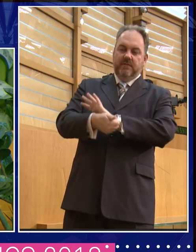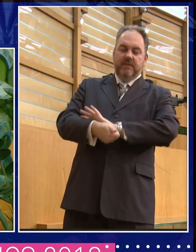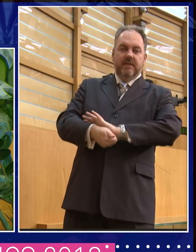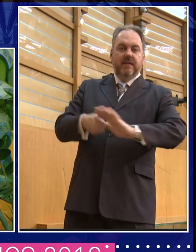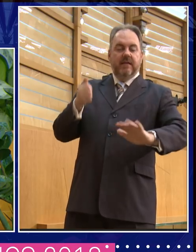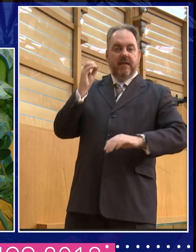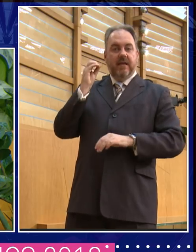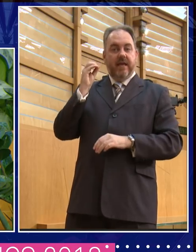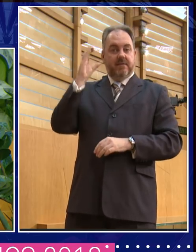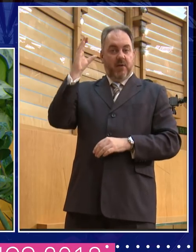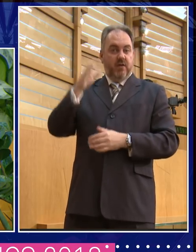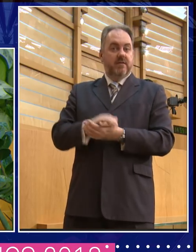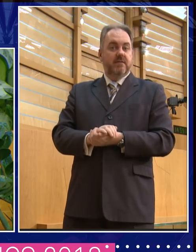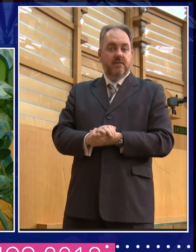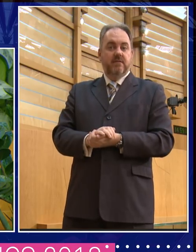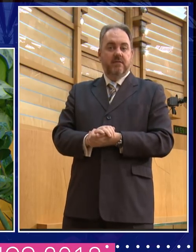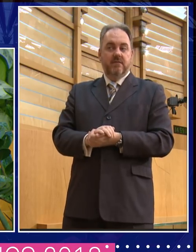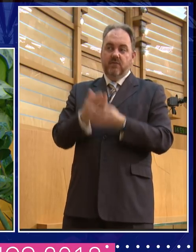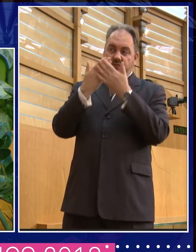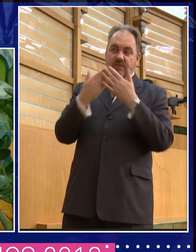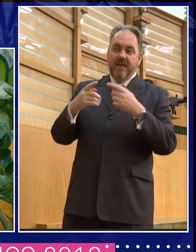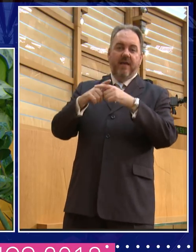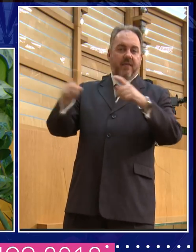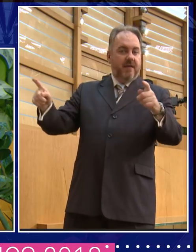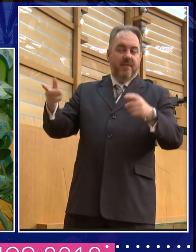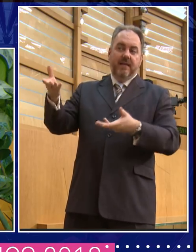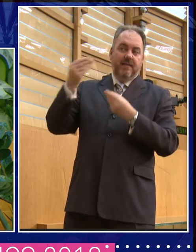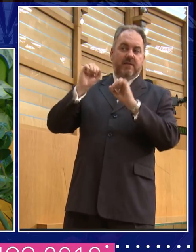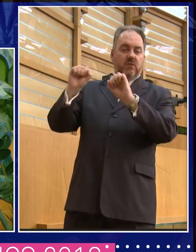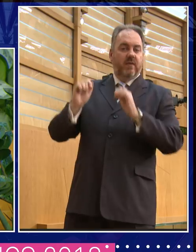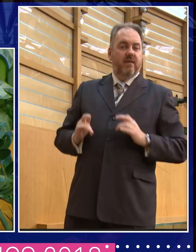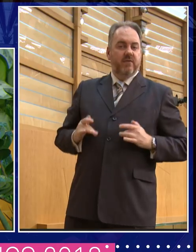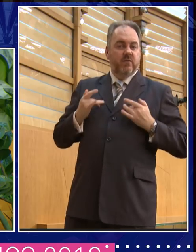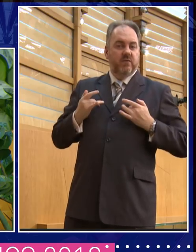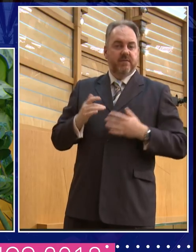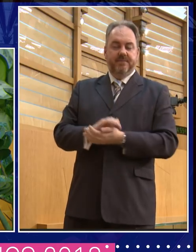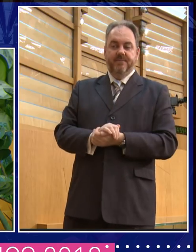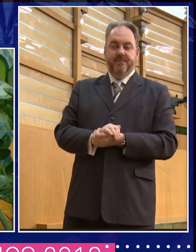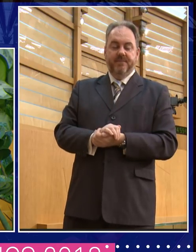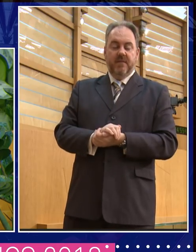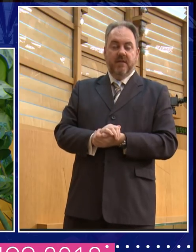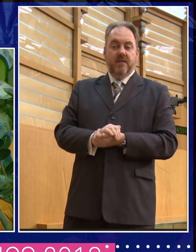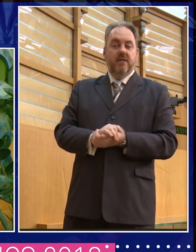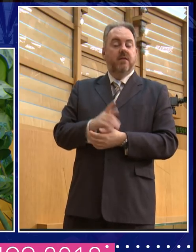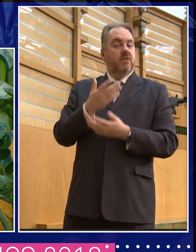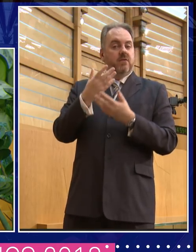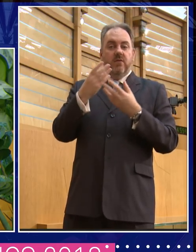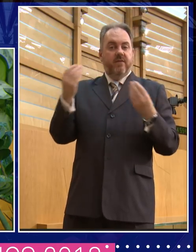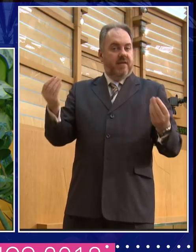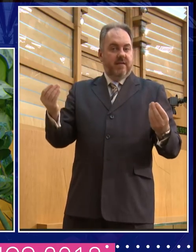is, again, we, we're, trying to do two things. And, um, one is, you know, and I'm